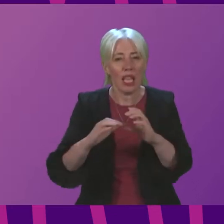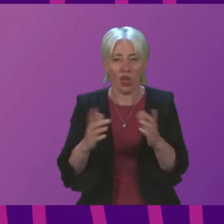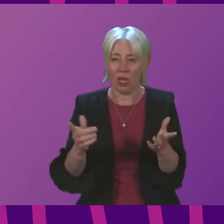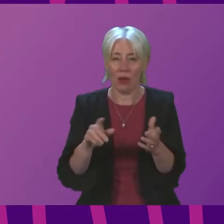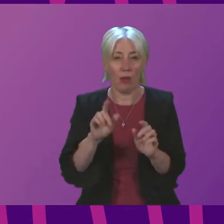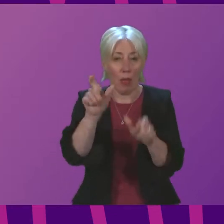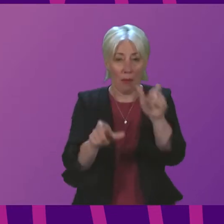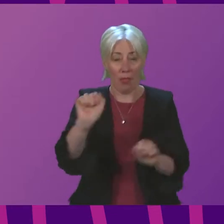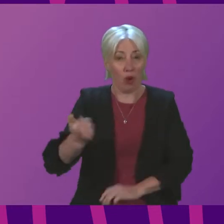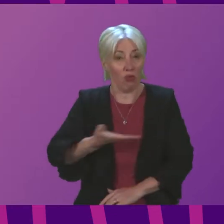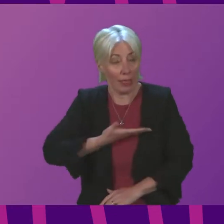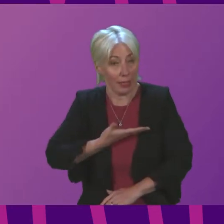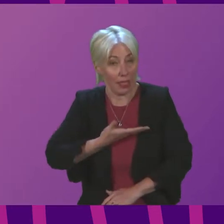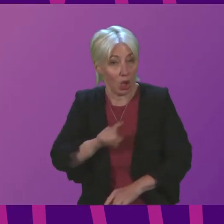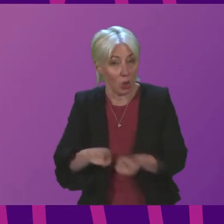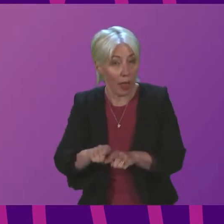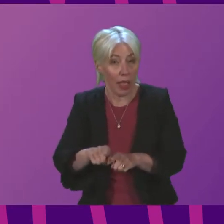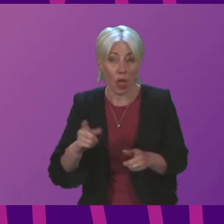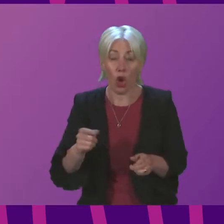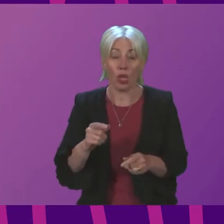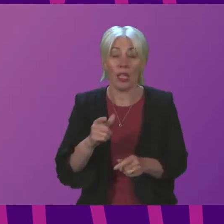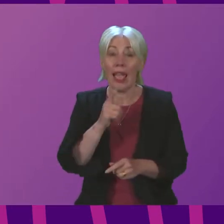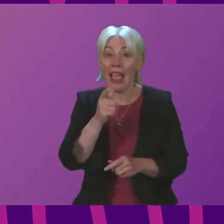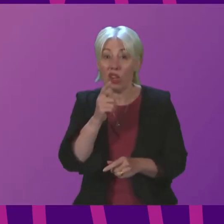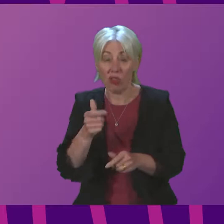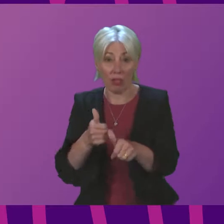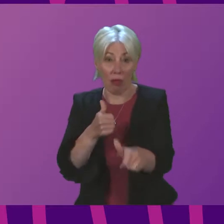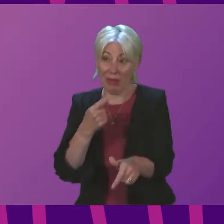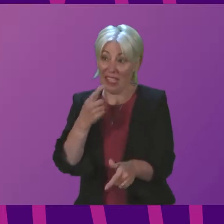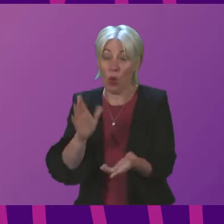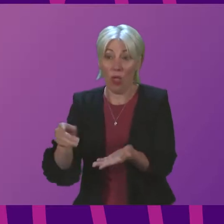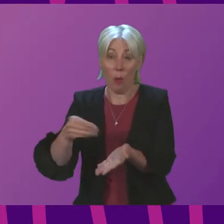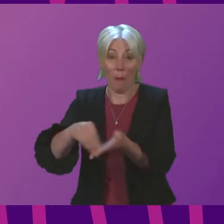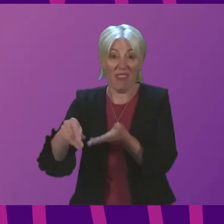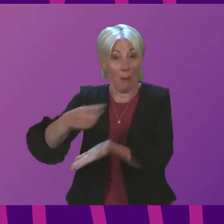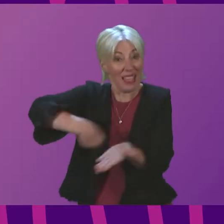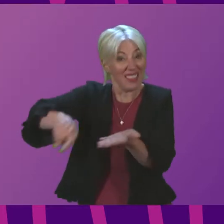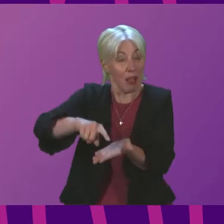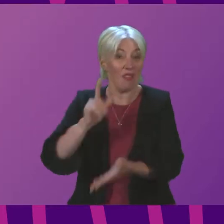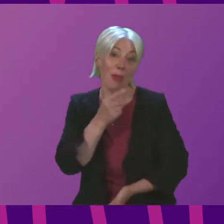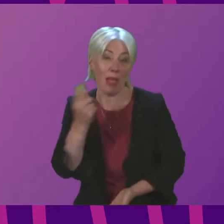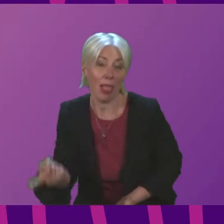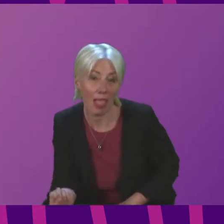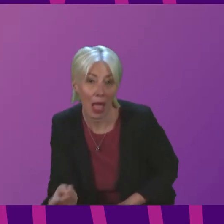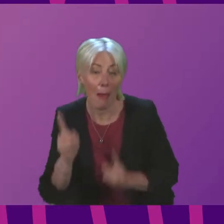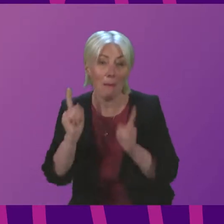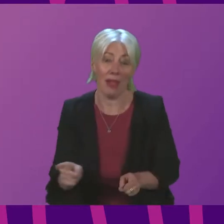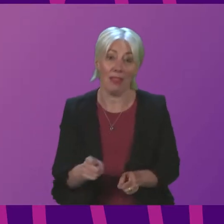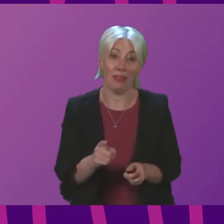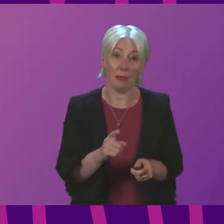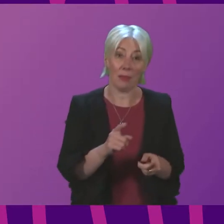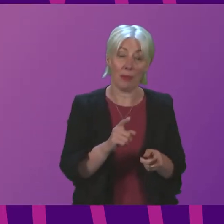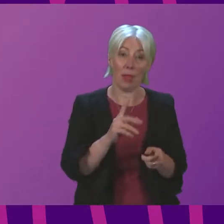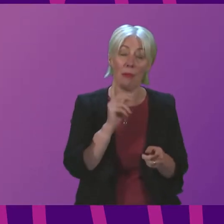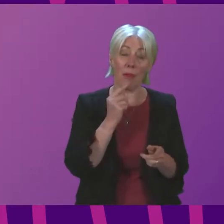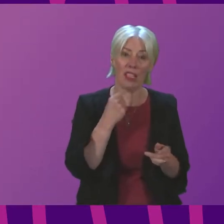because we were told at the weekend that utility companies would pay for free pizza for people but the information that people could be eligible